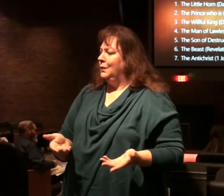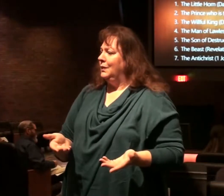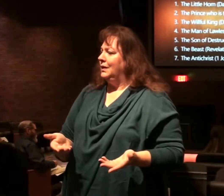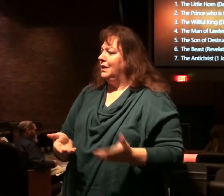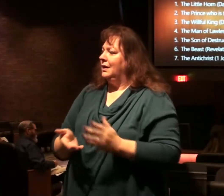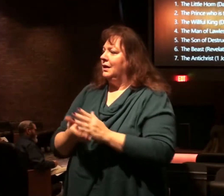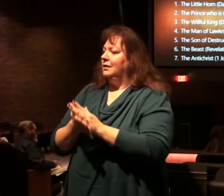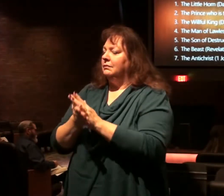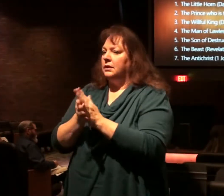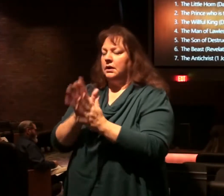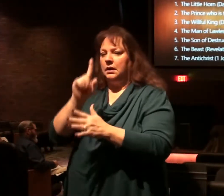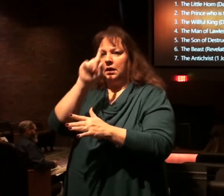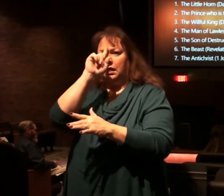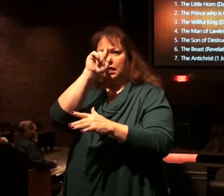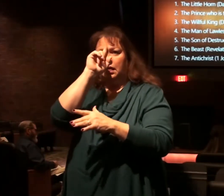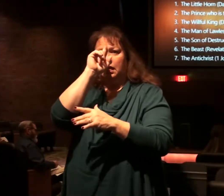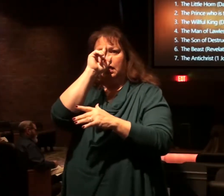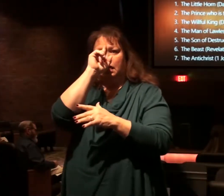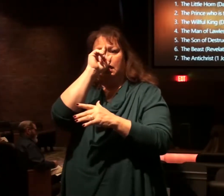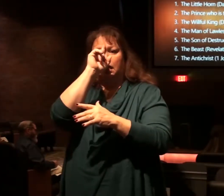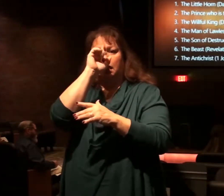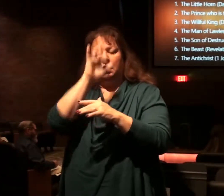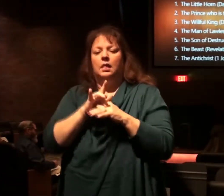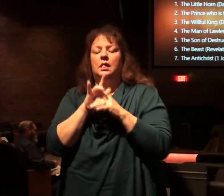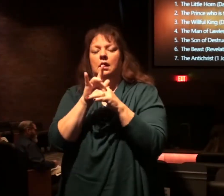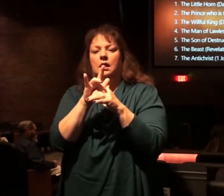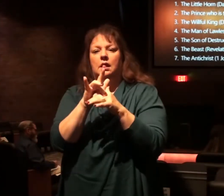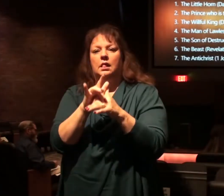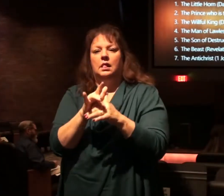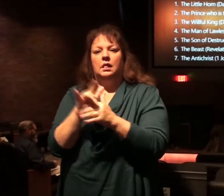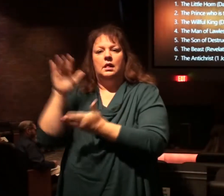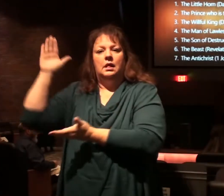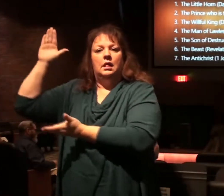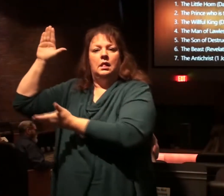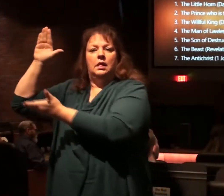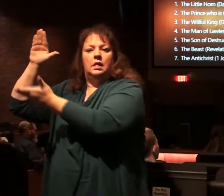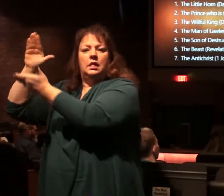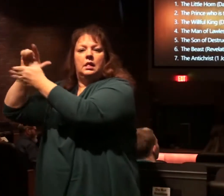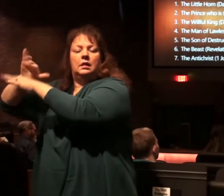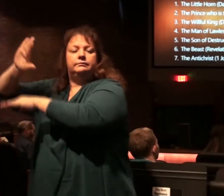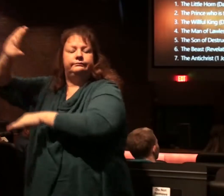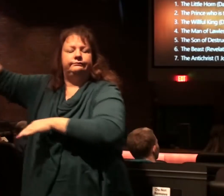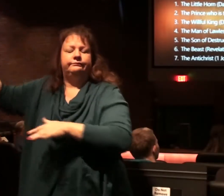begin to absorb our lives, and there's less and less time